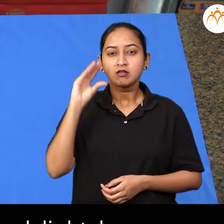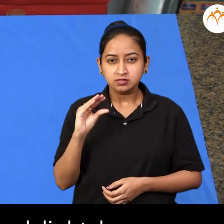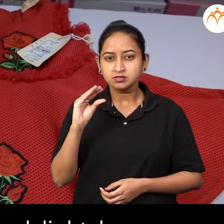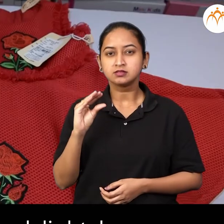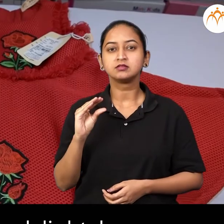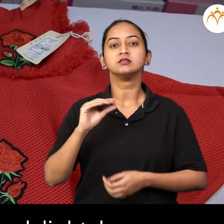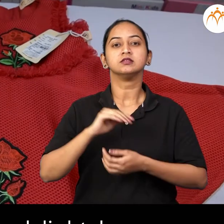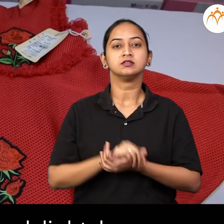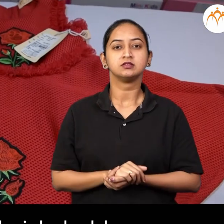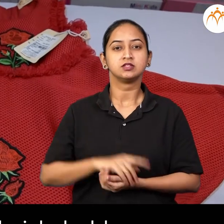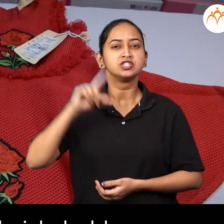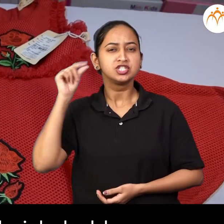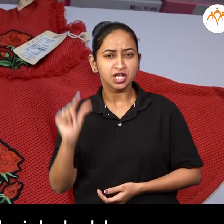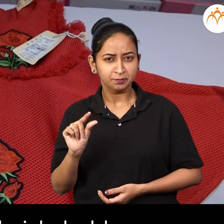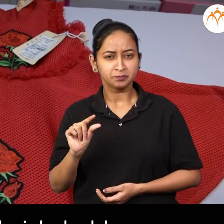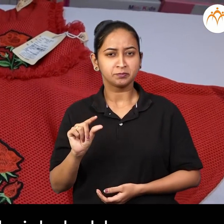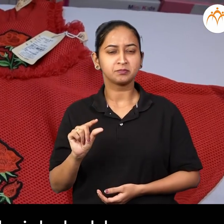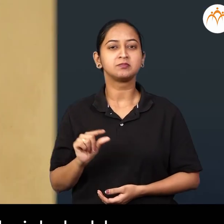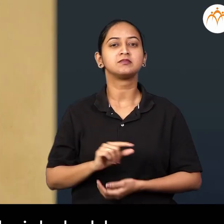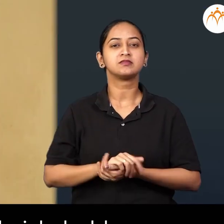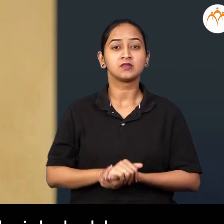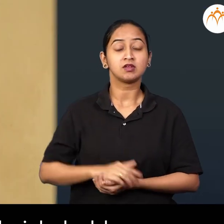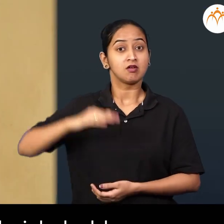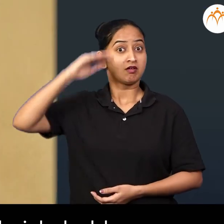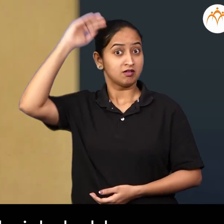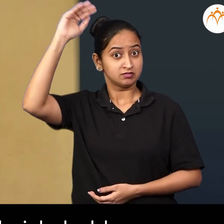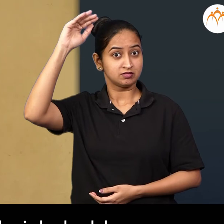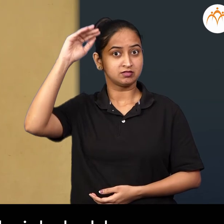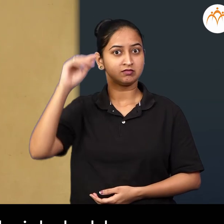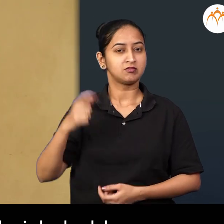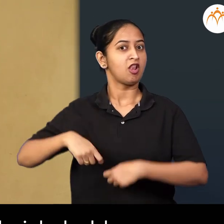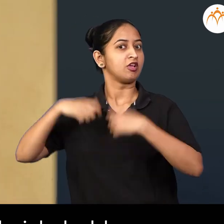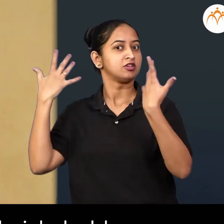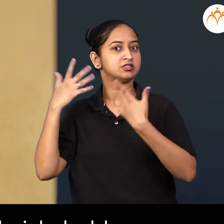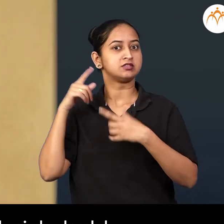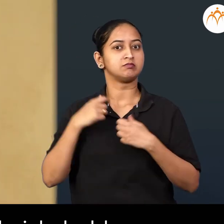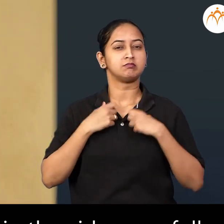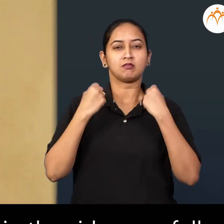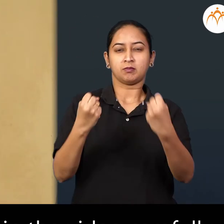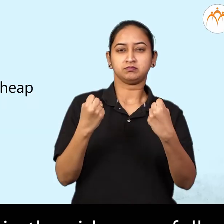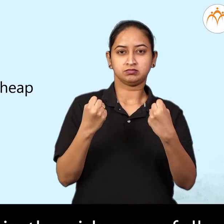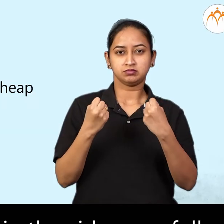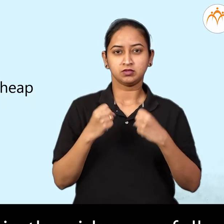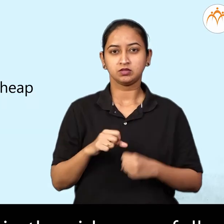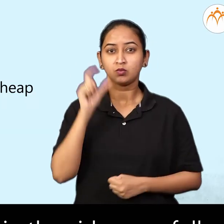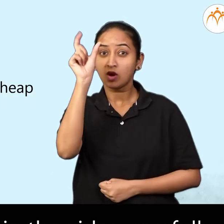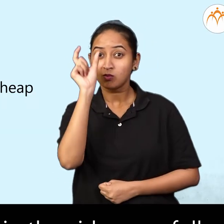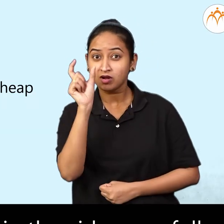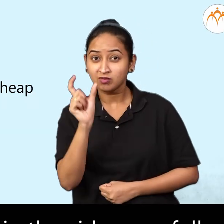less, cheap, tall, rich, bold Look at the pictures in the